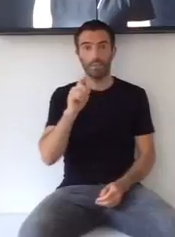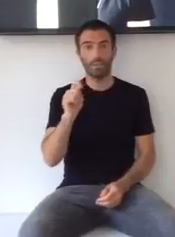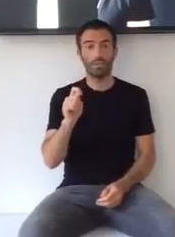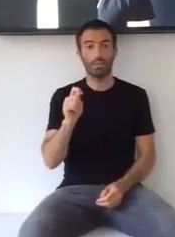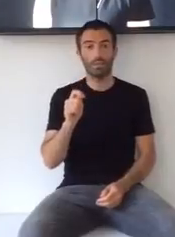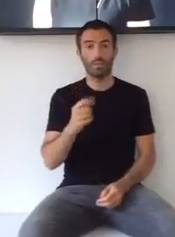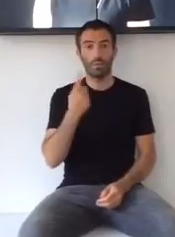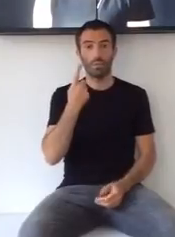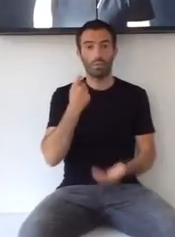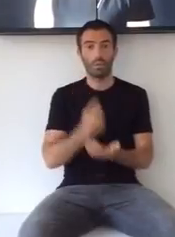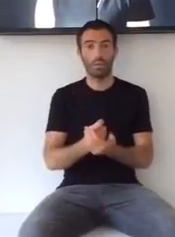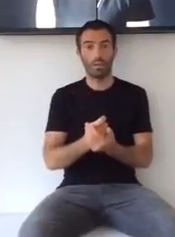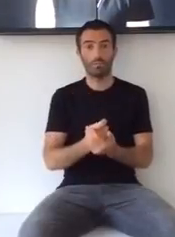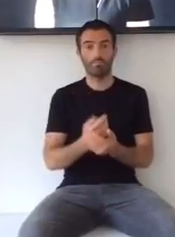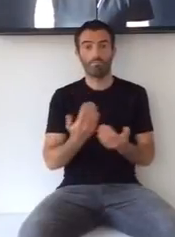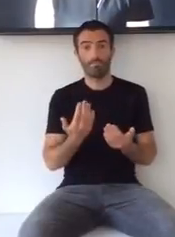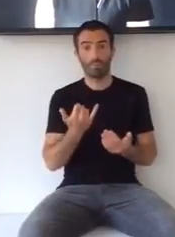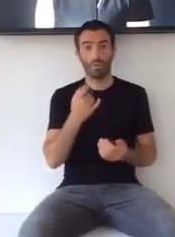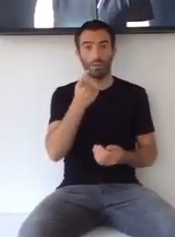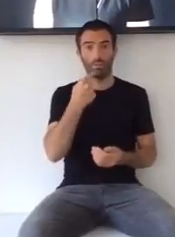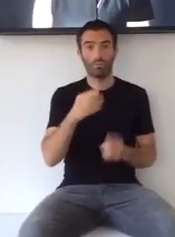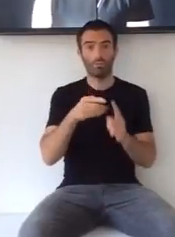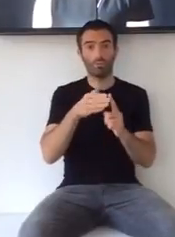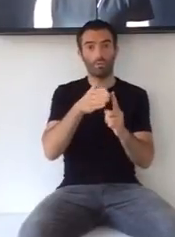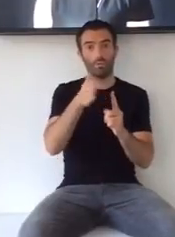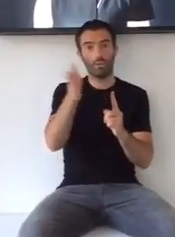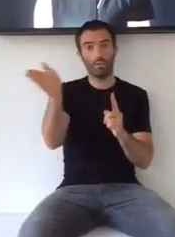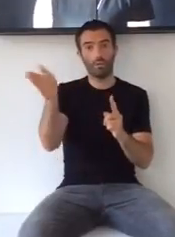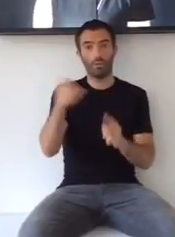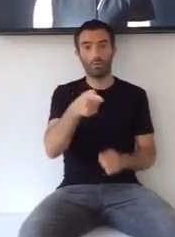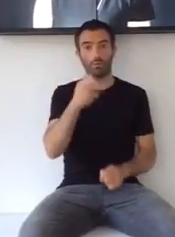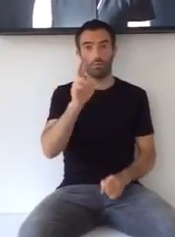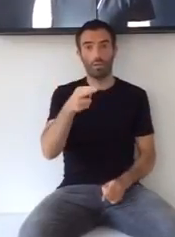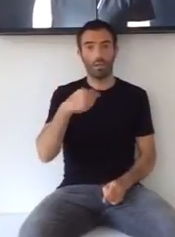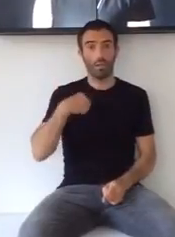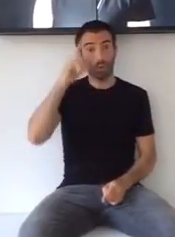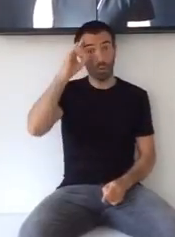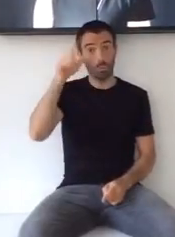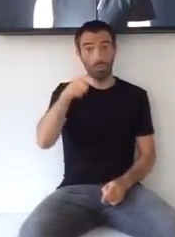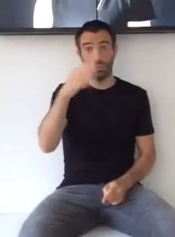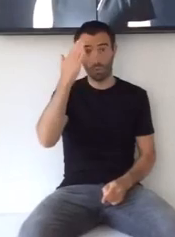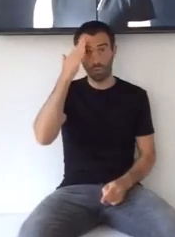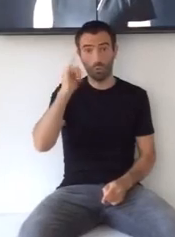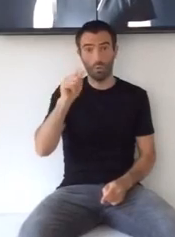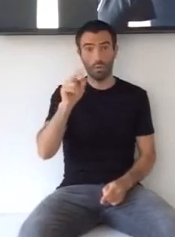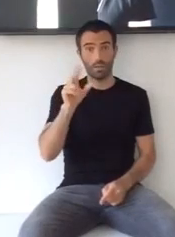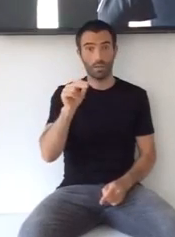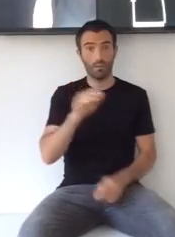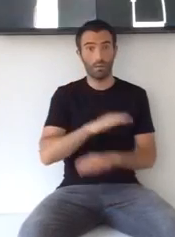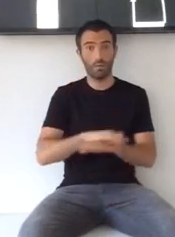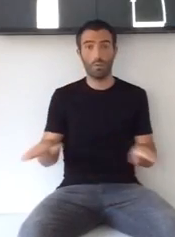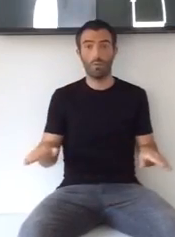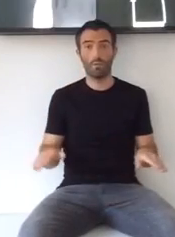it One time, I guess it's when we drifted You cried Hoping you don't, it's never over